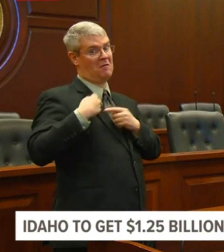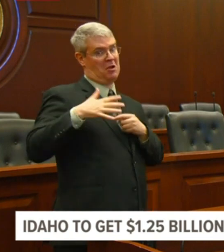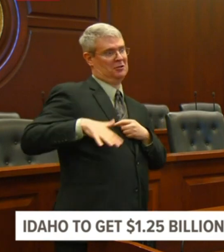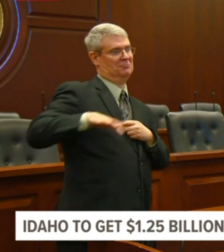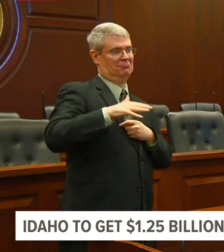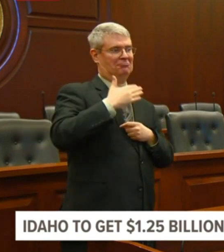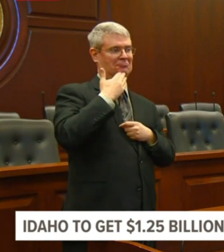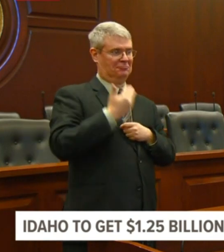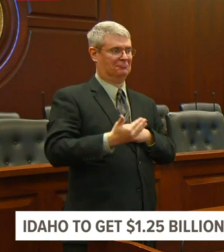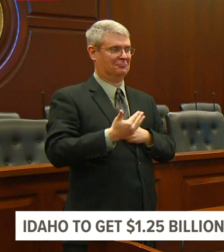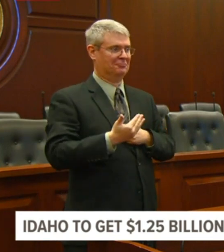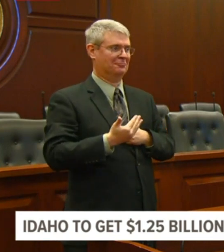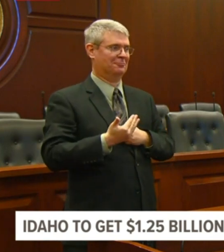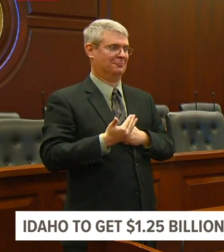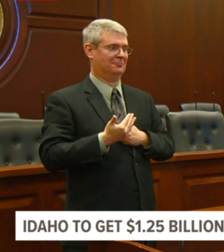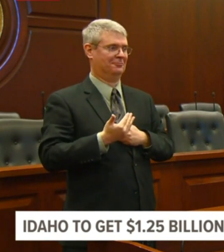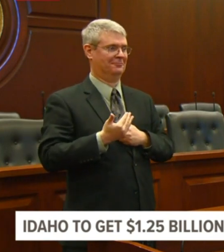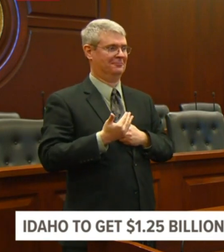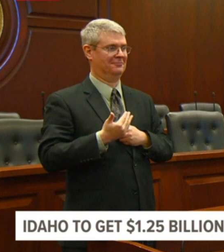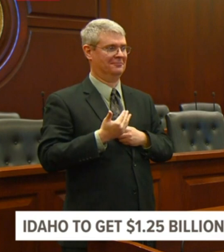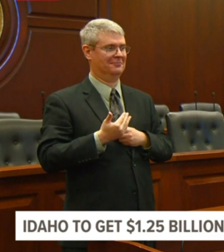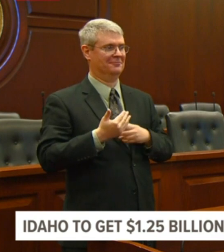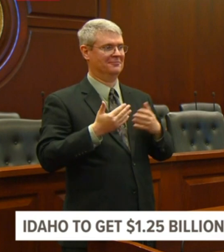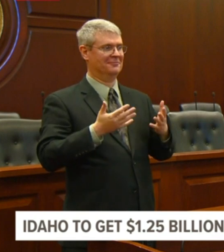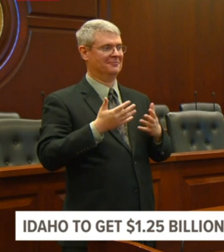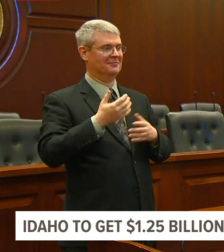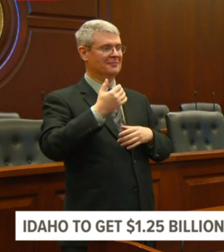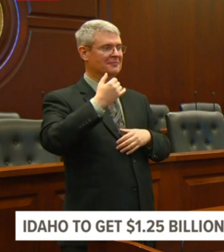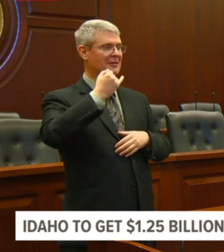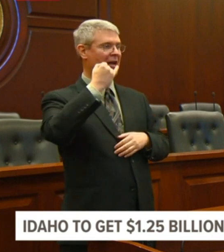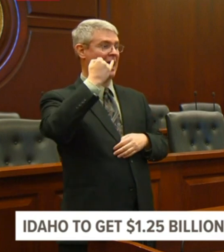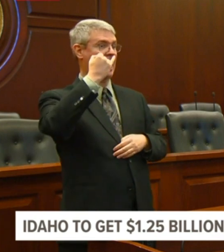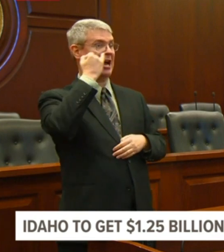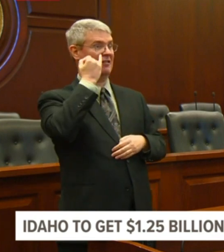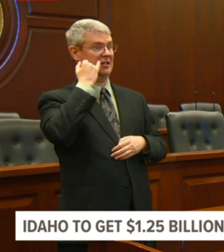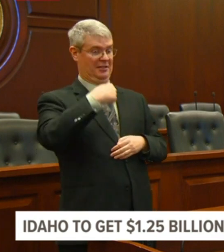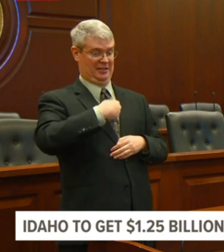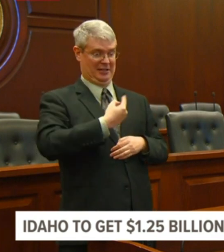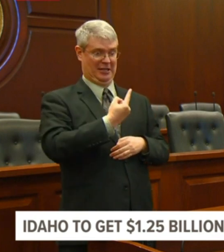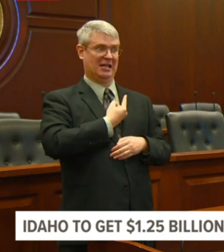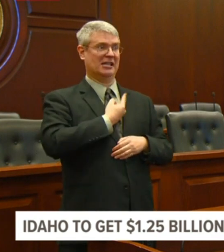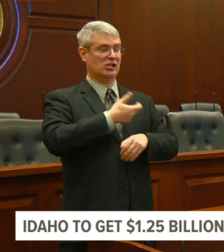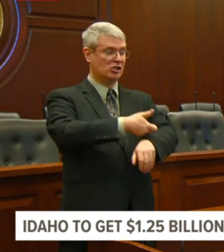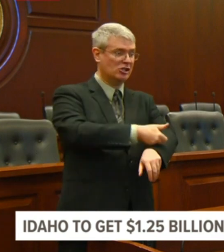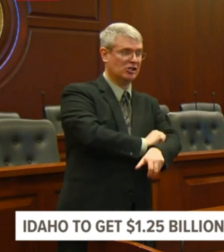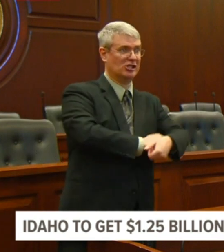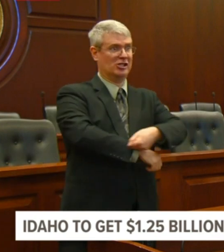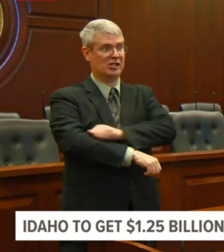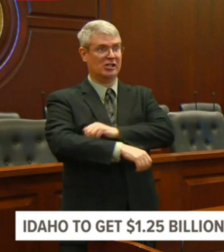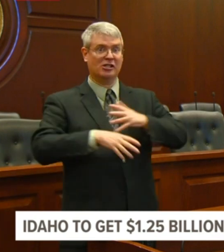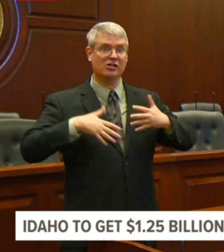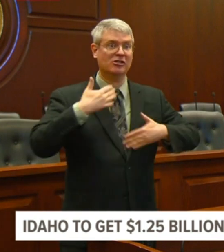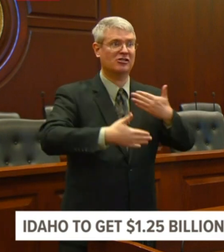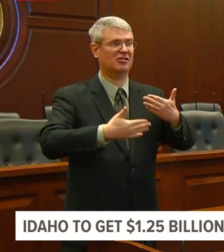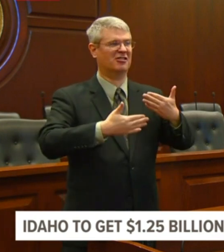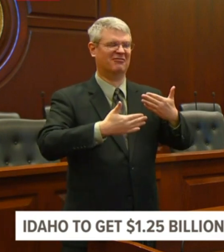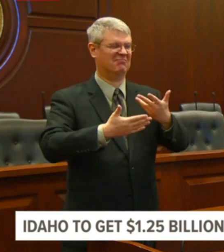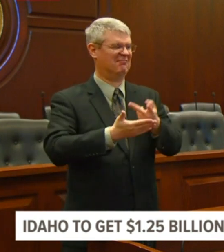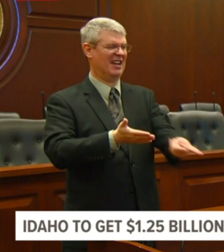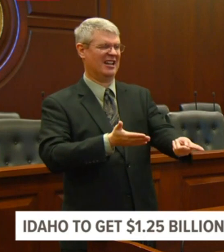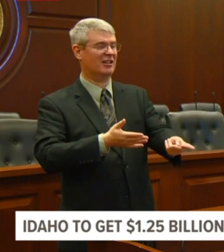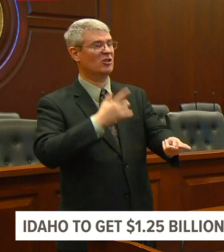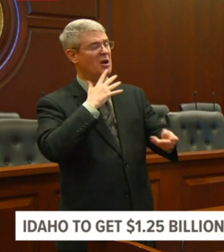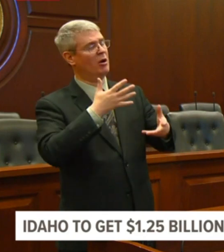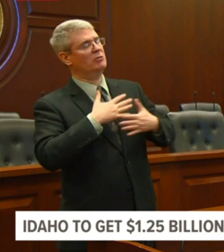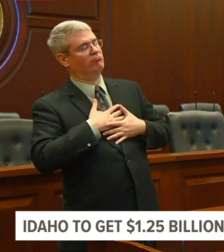uh, you don't go into one of these battles without a good, uh, team like I have over here. And, uh, that makes things a lot easier.